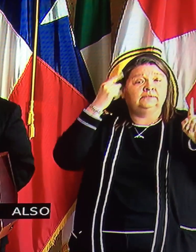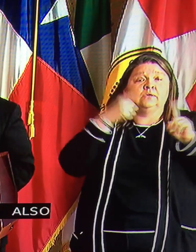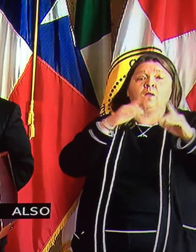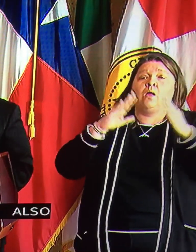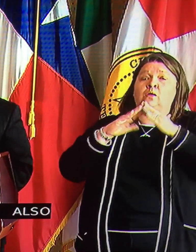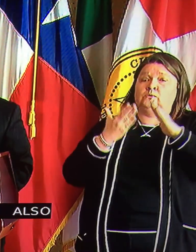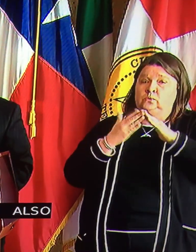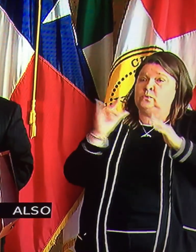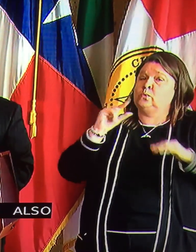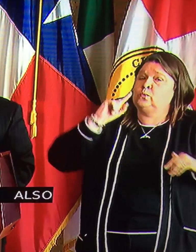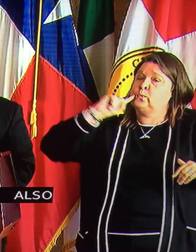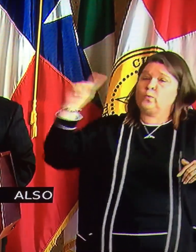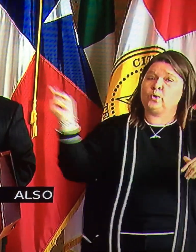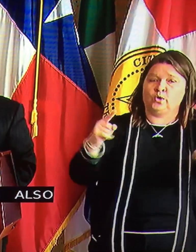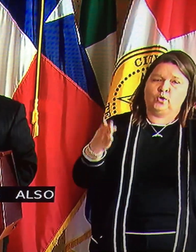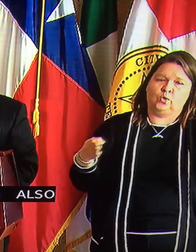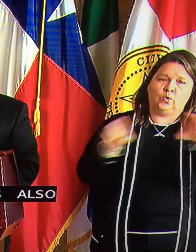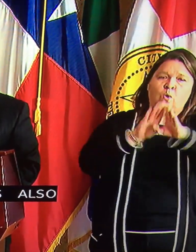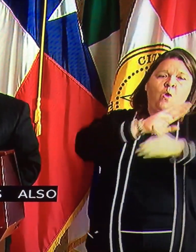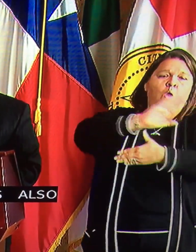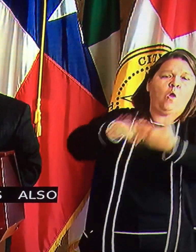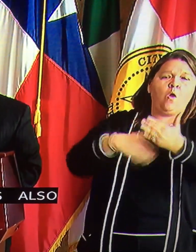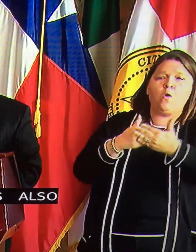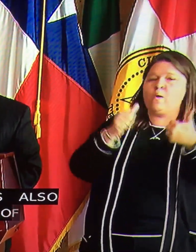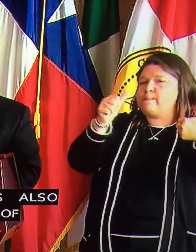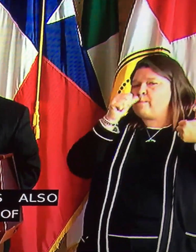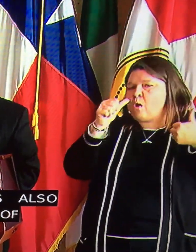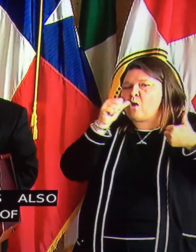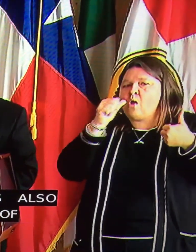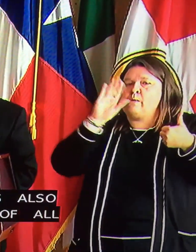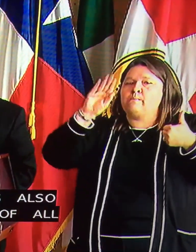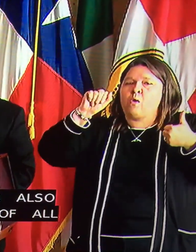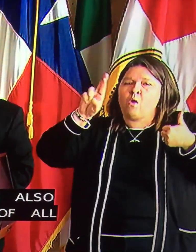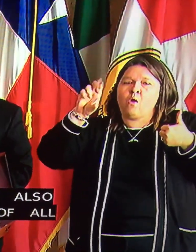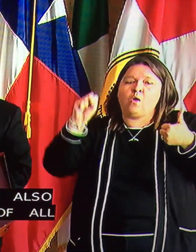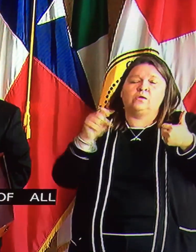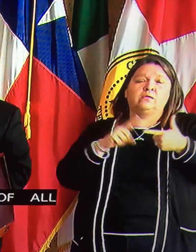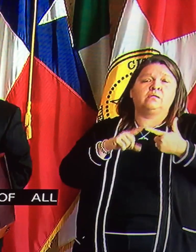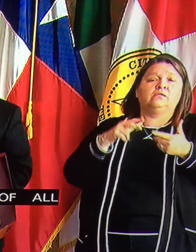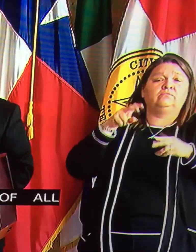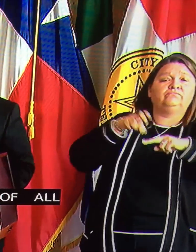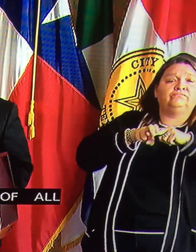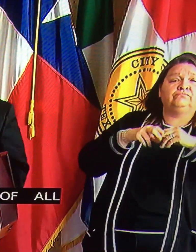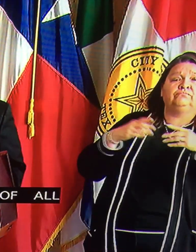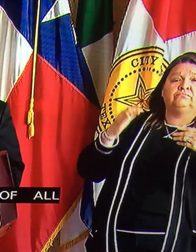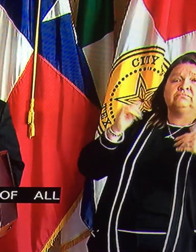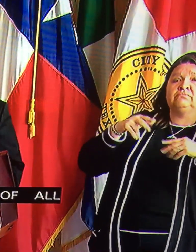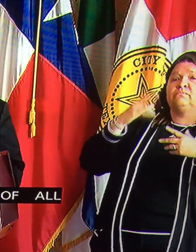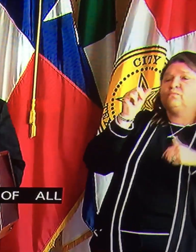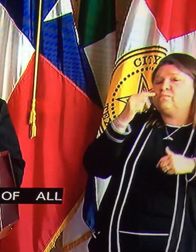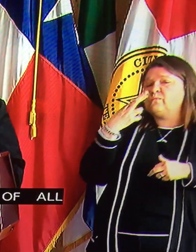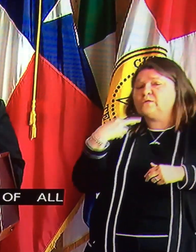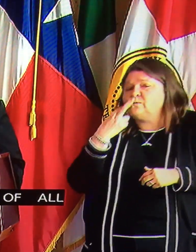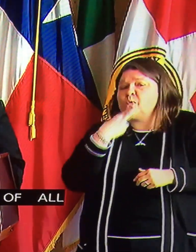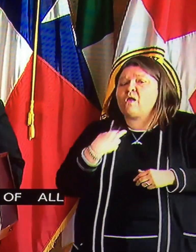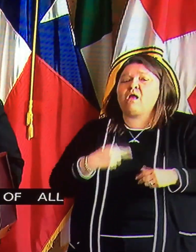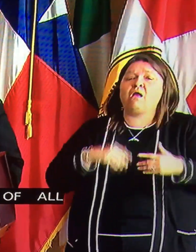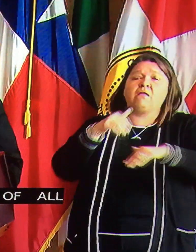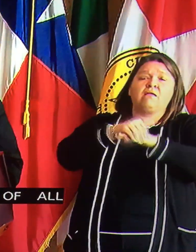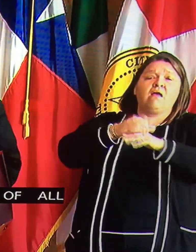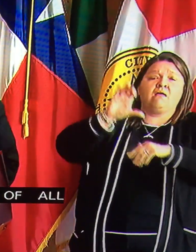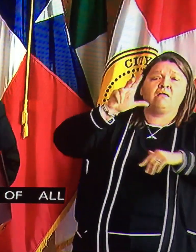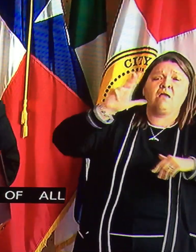closing of all bars, lounges, taverns, nightclubs, gyms and health